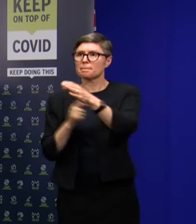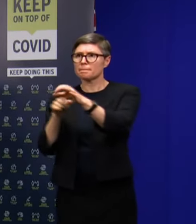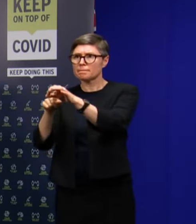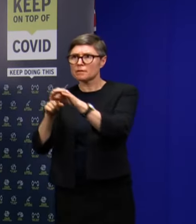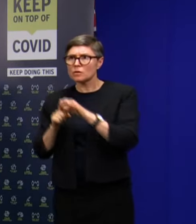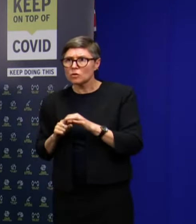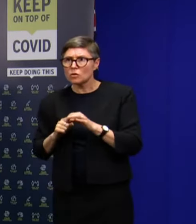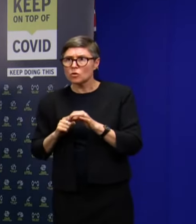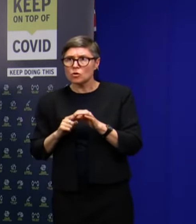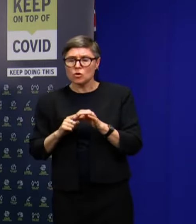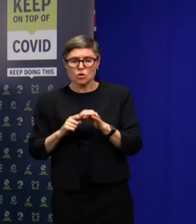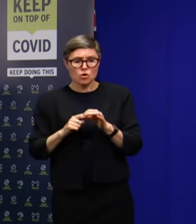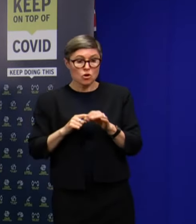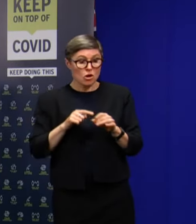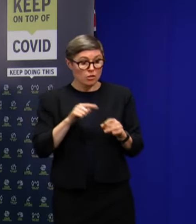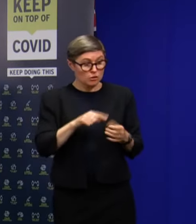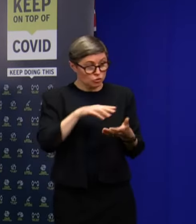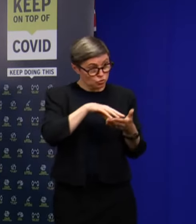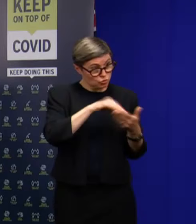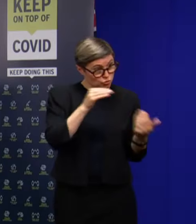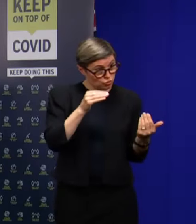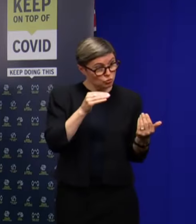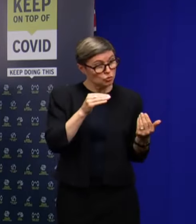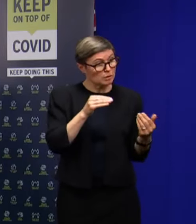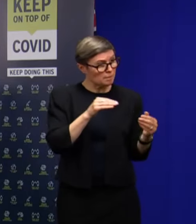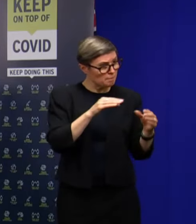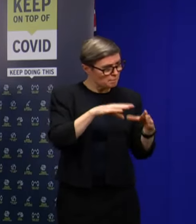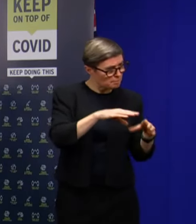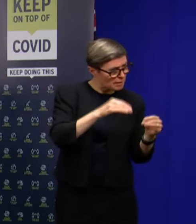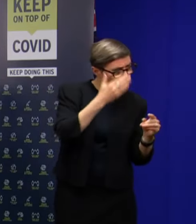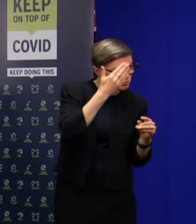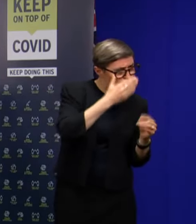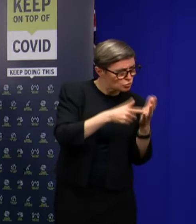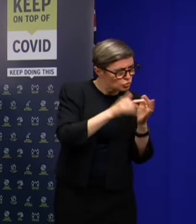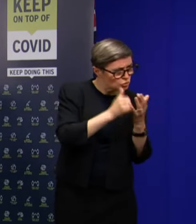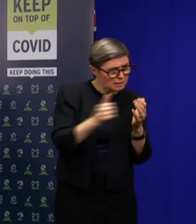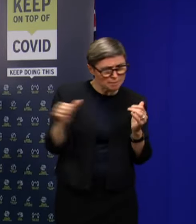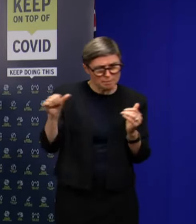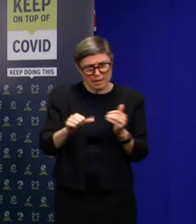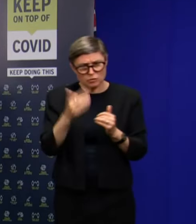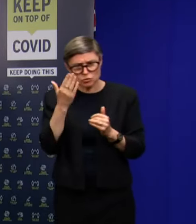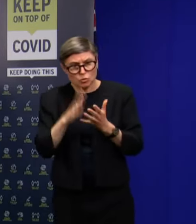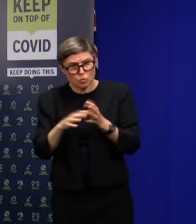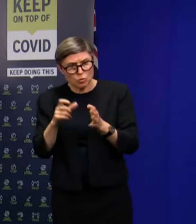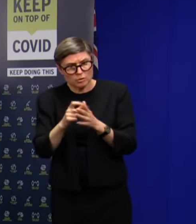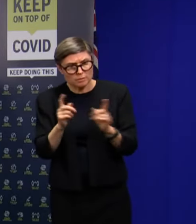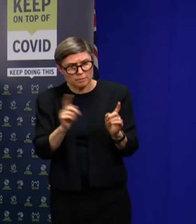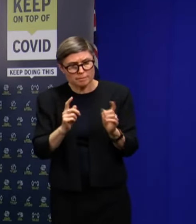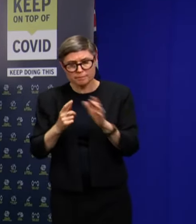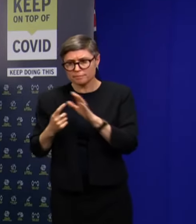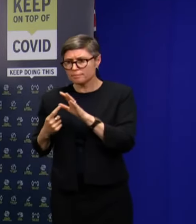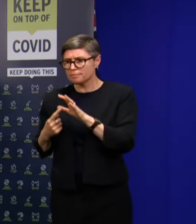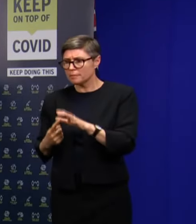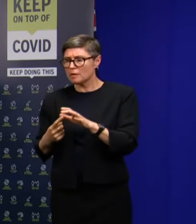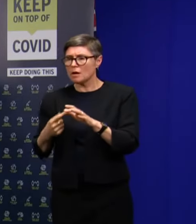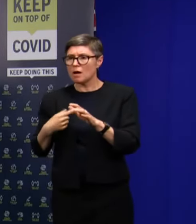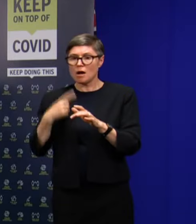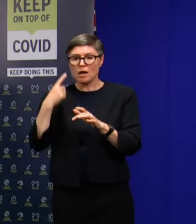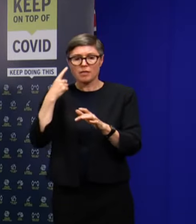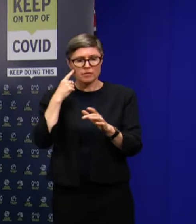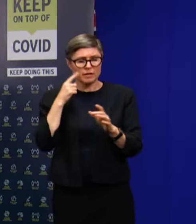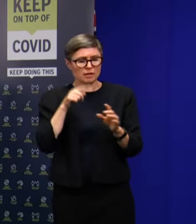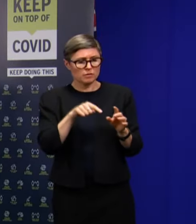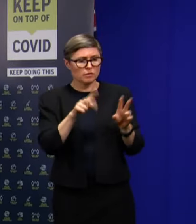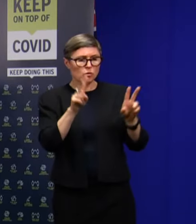get picked up from school on Tuesday and returned to school on Wednesday? I believe those people, those students are what we call